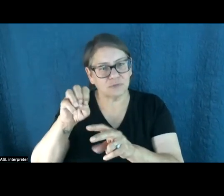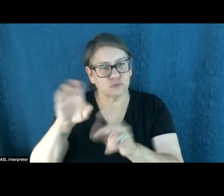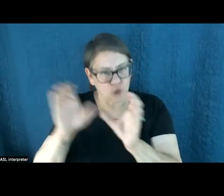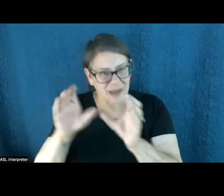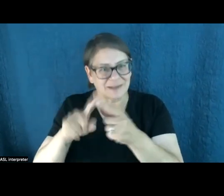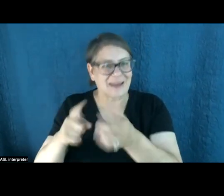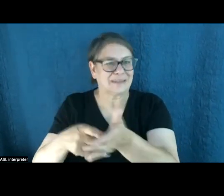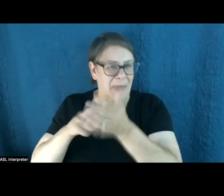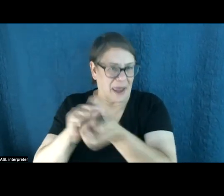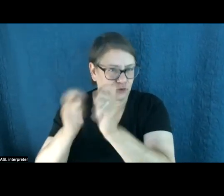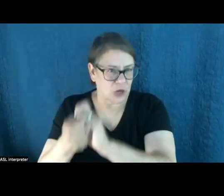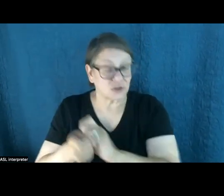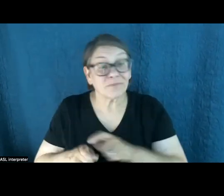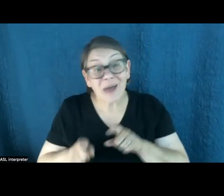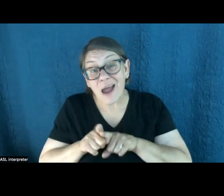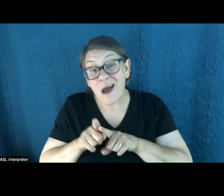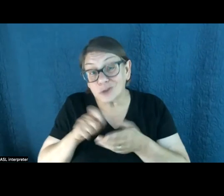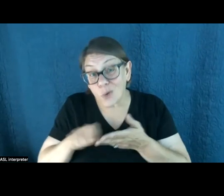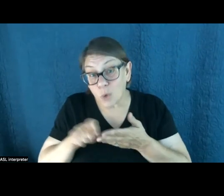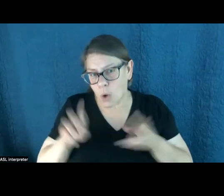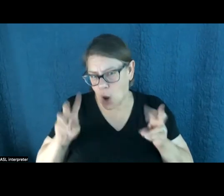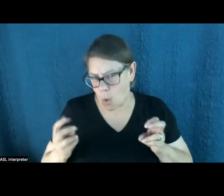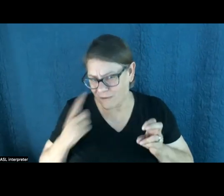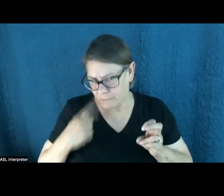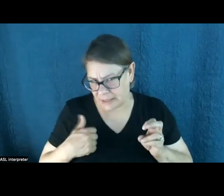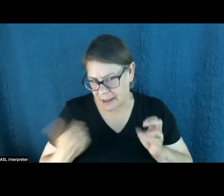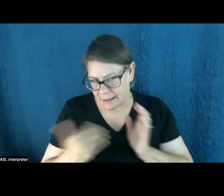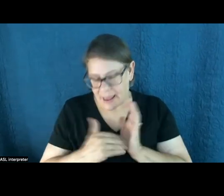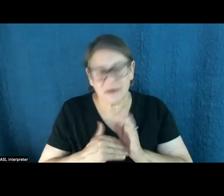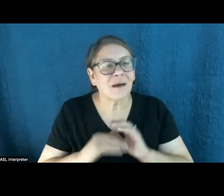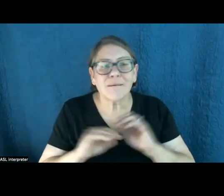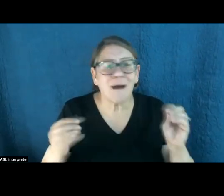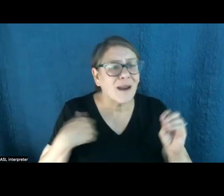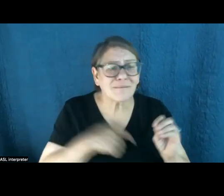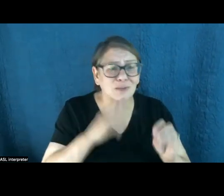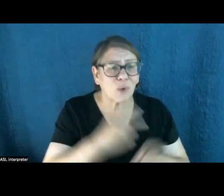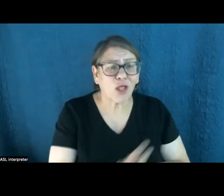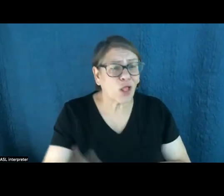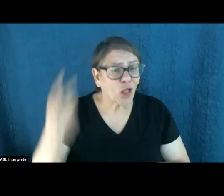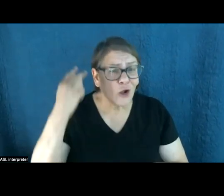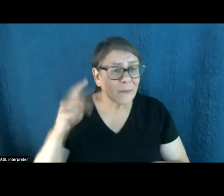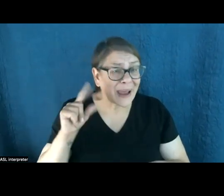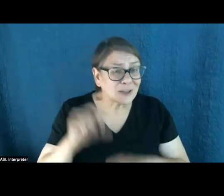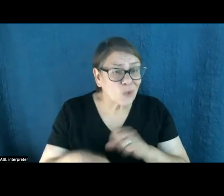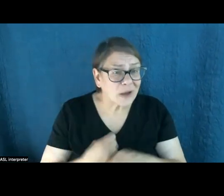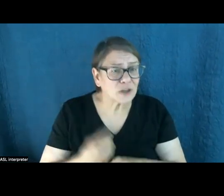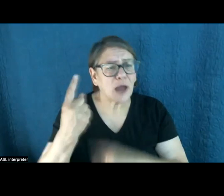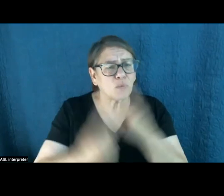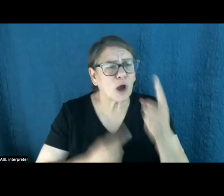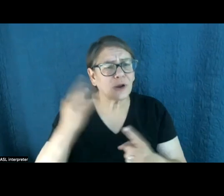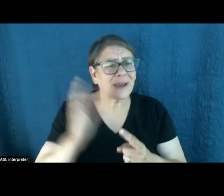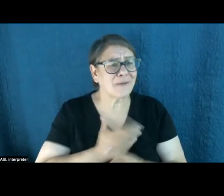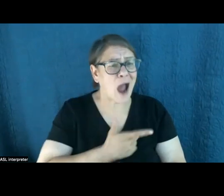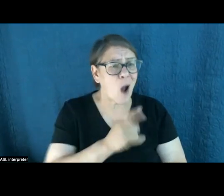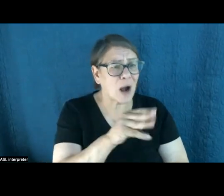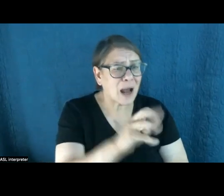I also wrote in that piece, and quote again, none of us is going to look back in 20 years and wonder if our climate stories were